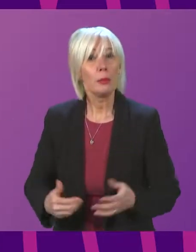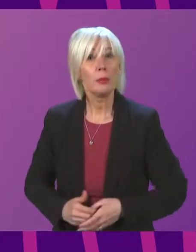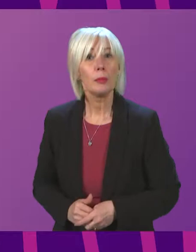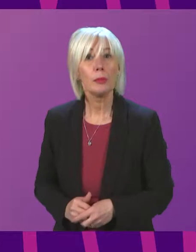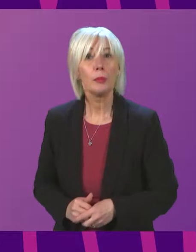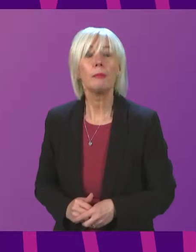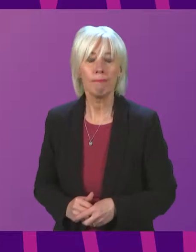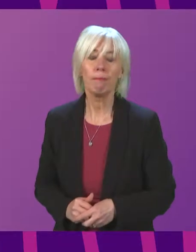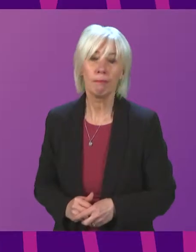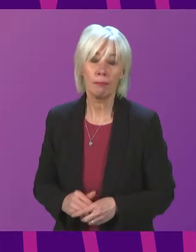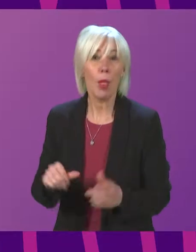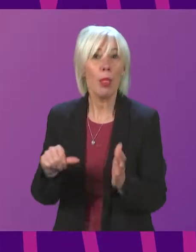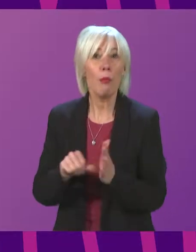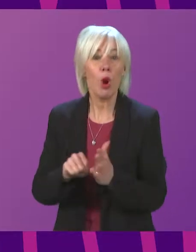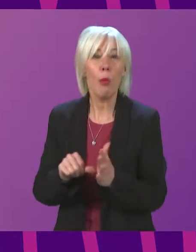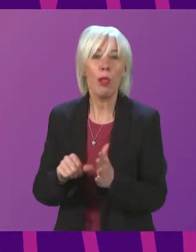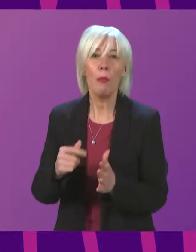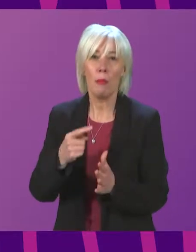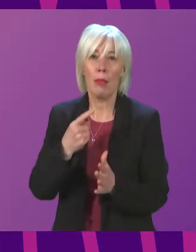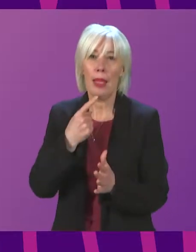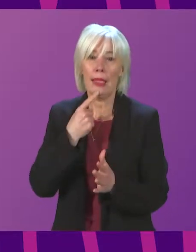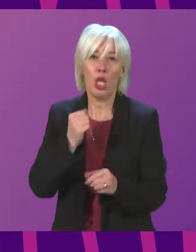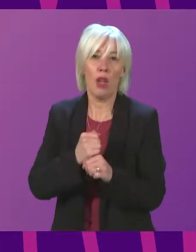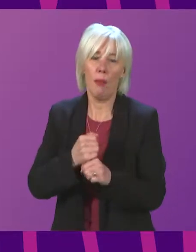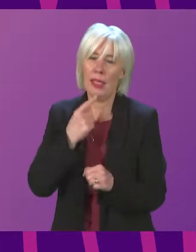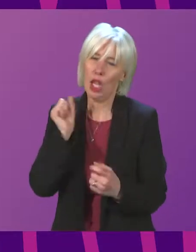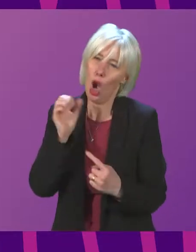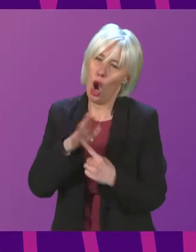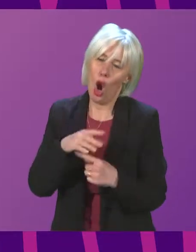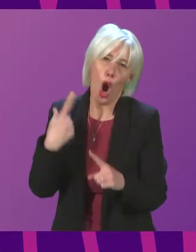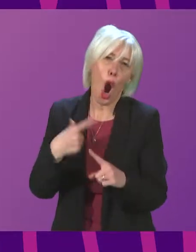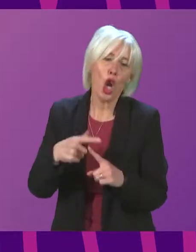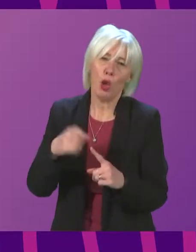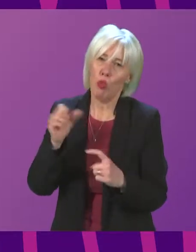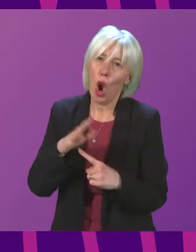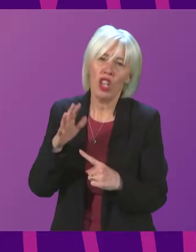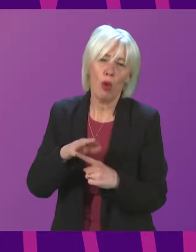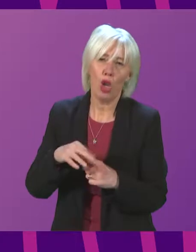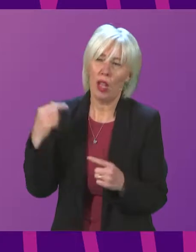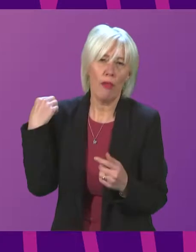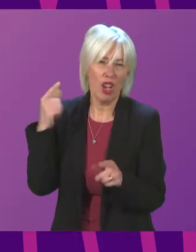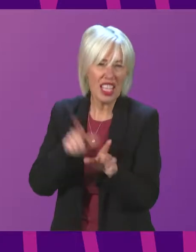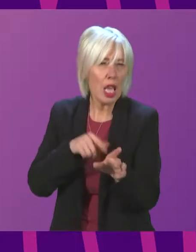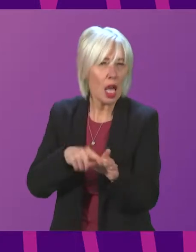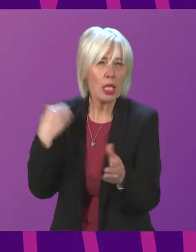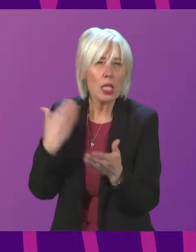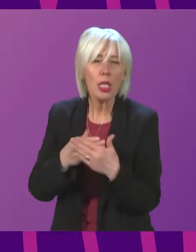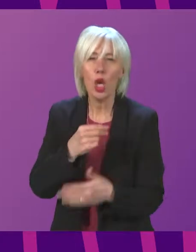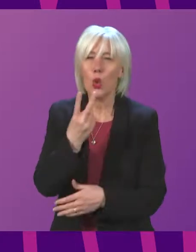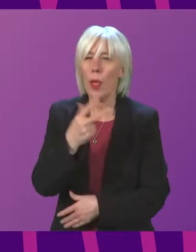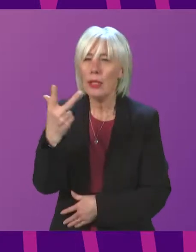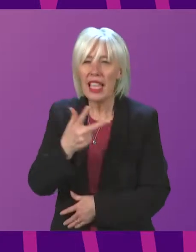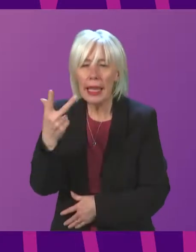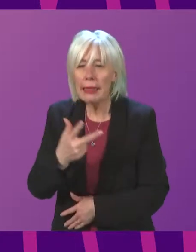The problem is that the Government have been declaring this as an urgent priority for years. There were reports in 2018